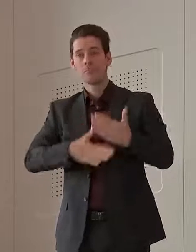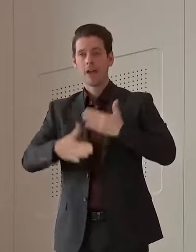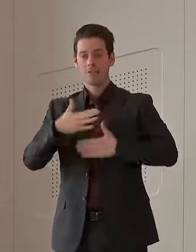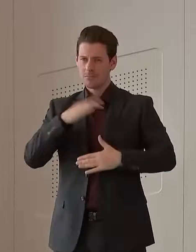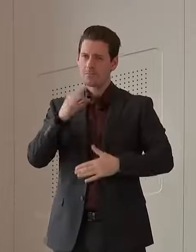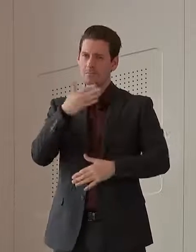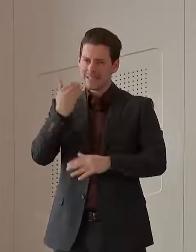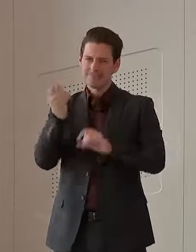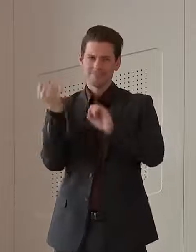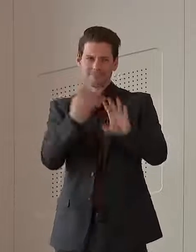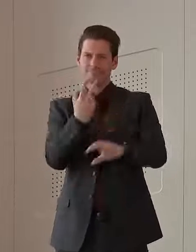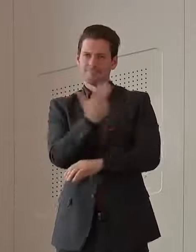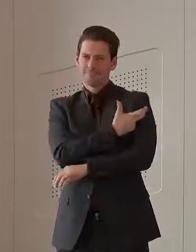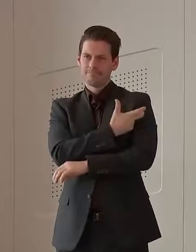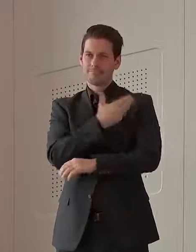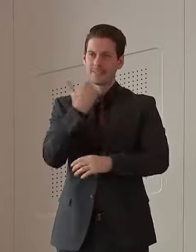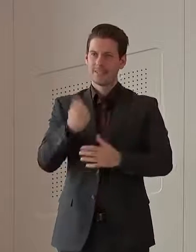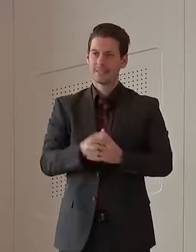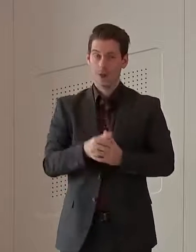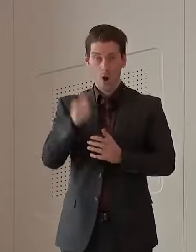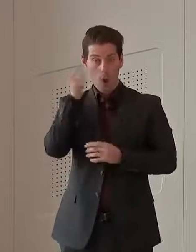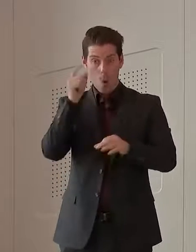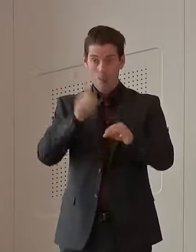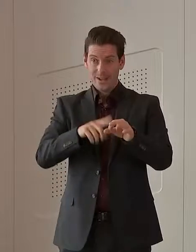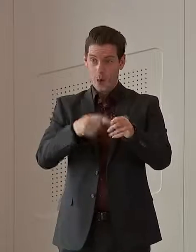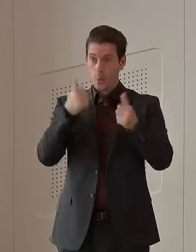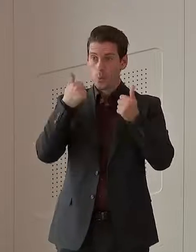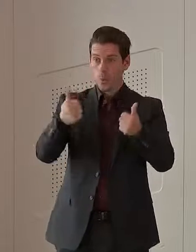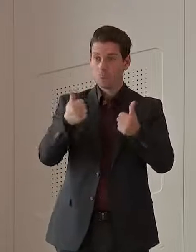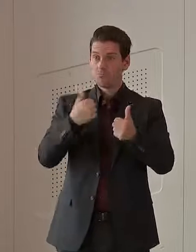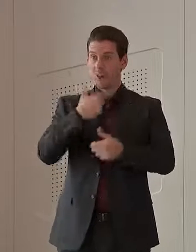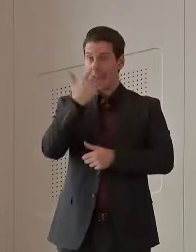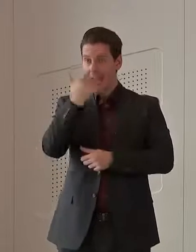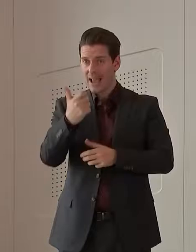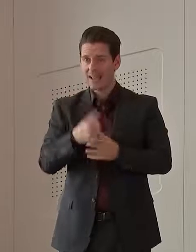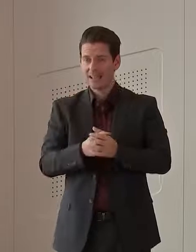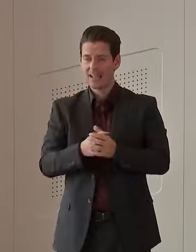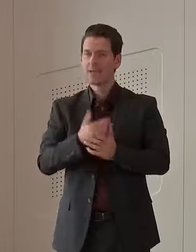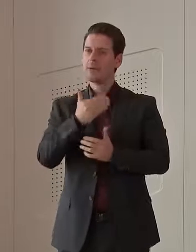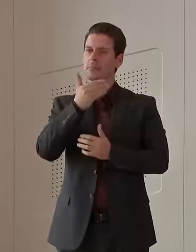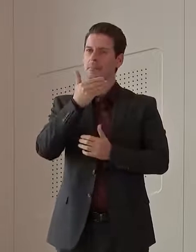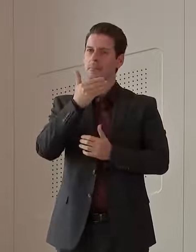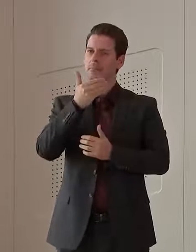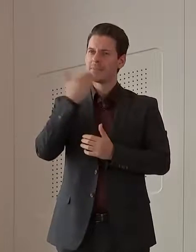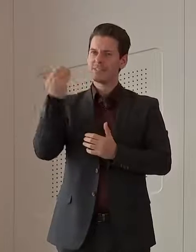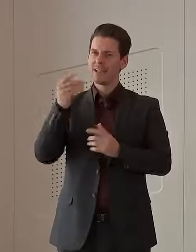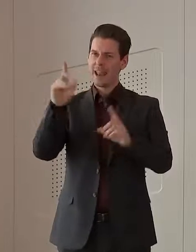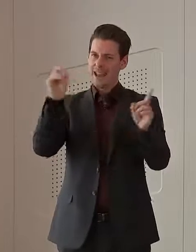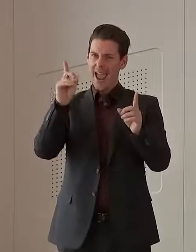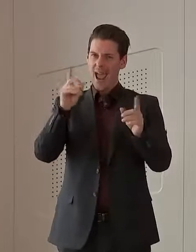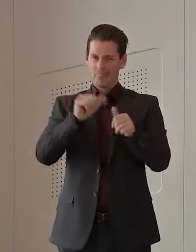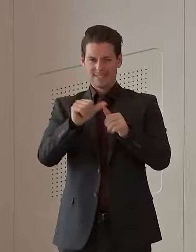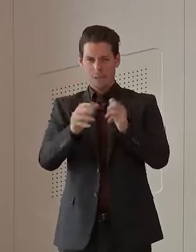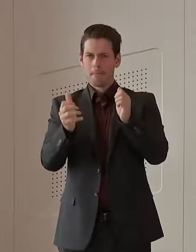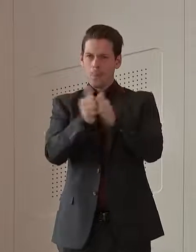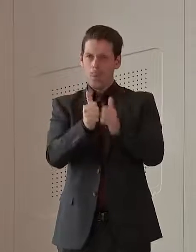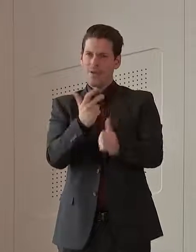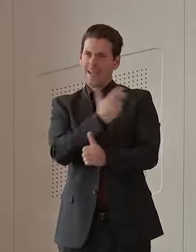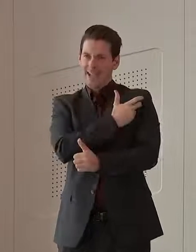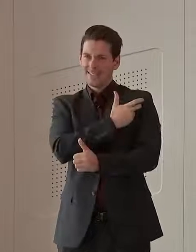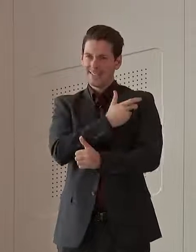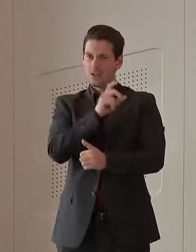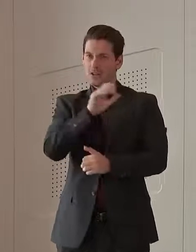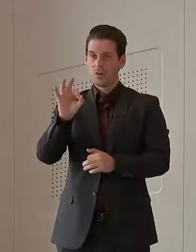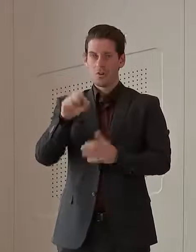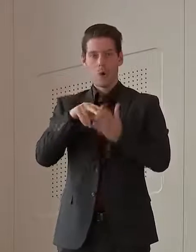Queensland, but don't wait until we have an outbreak here to realise that you need to protect yourself and